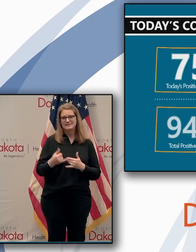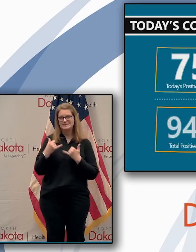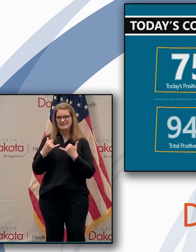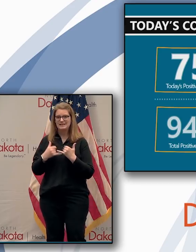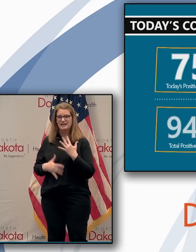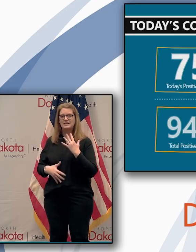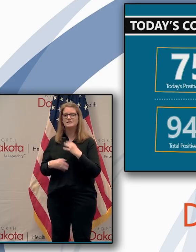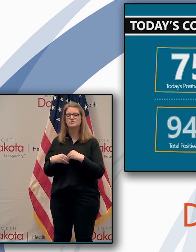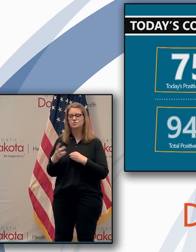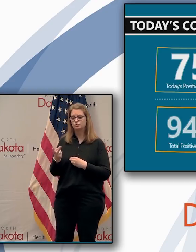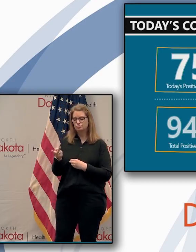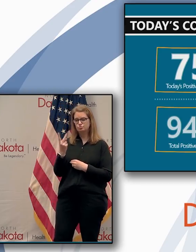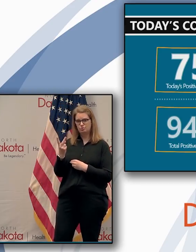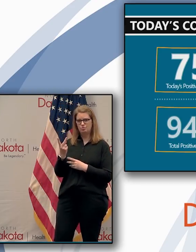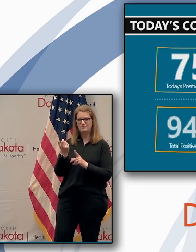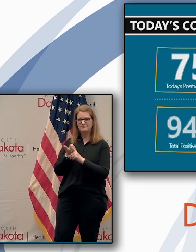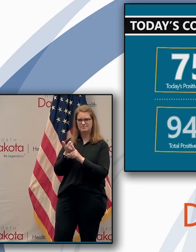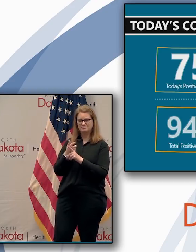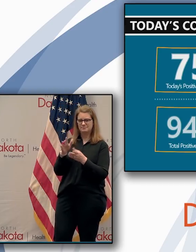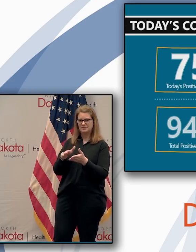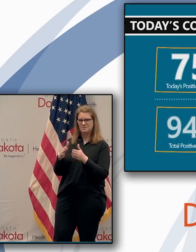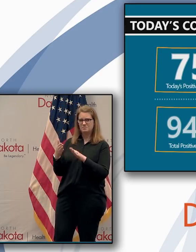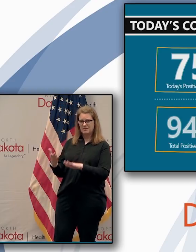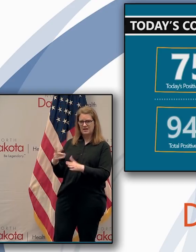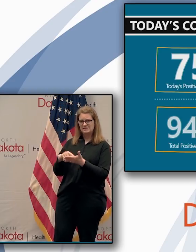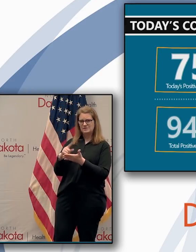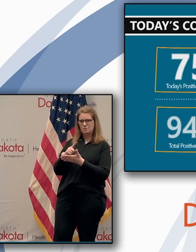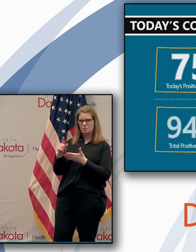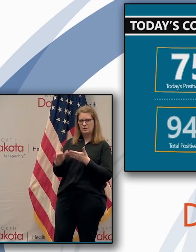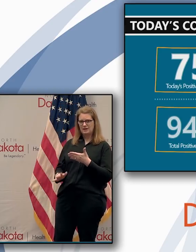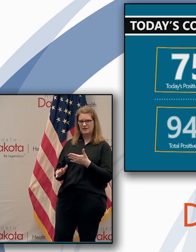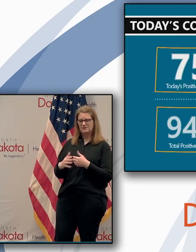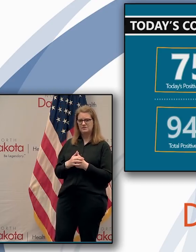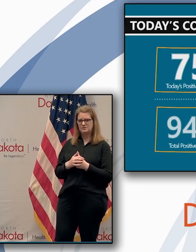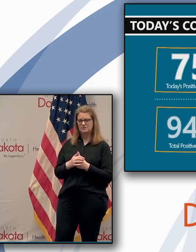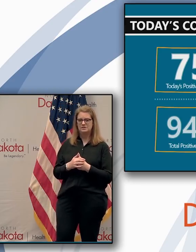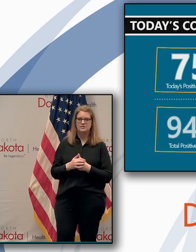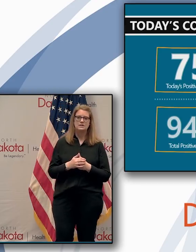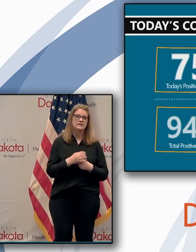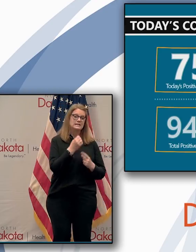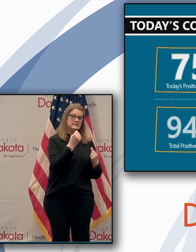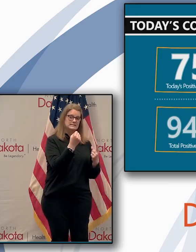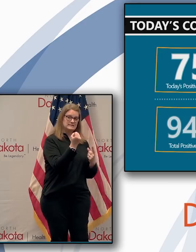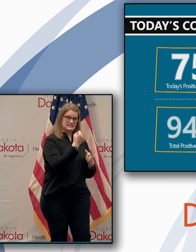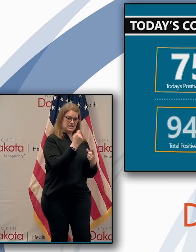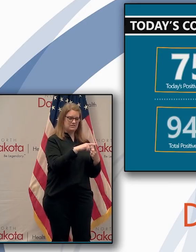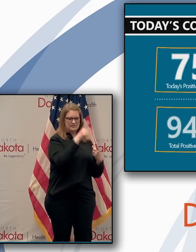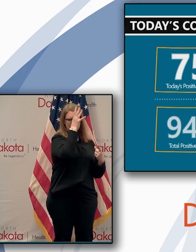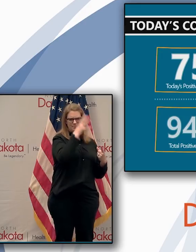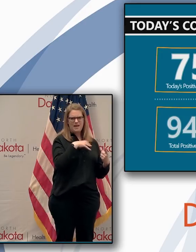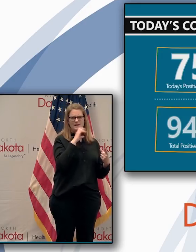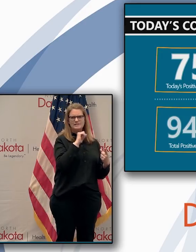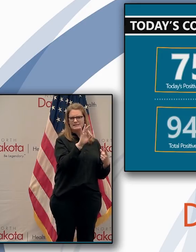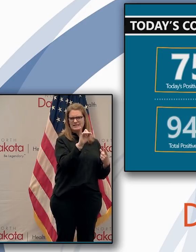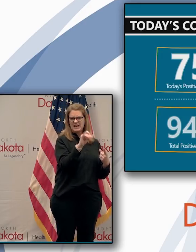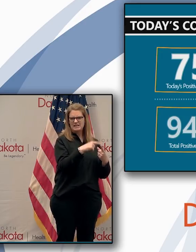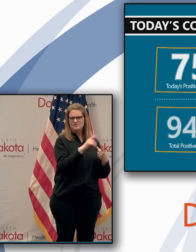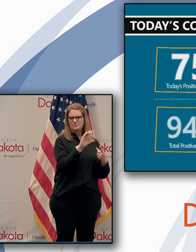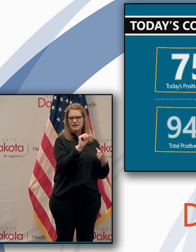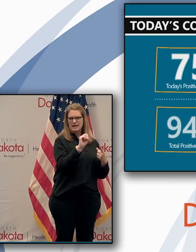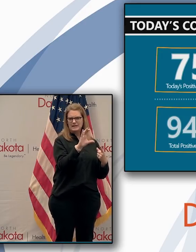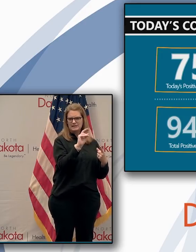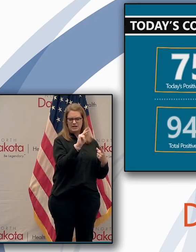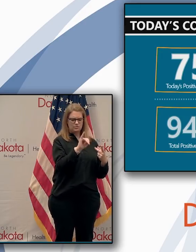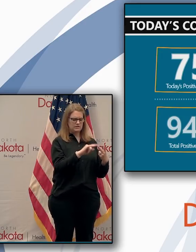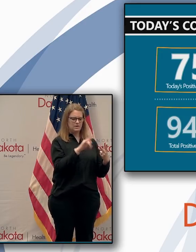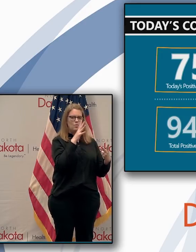additional two who also passed away. Saturday was a man in his 90s from Cass County, Sunday